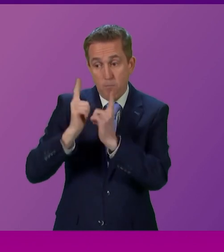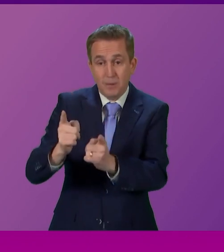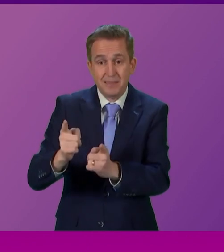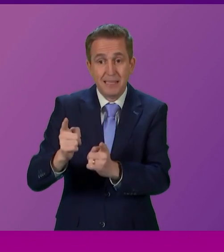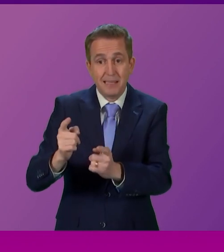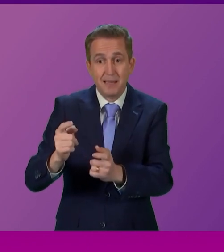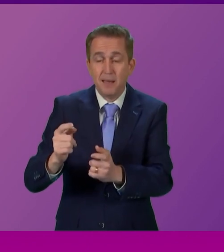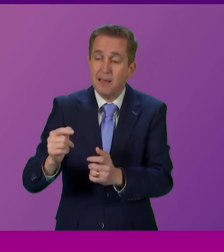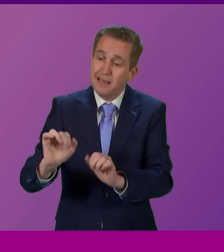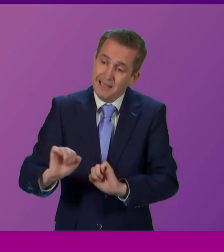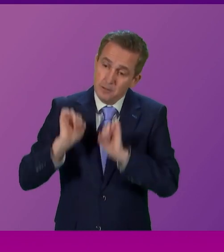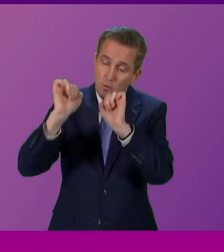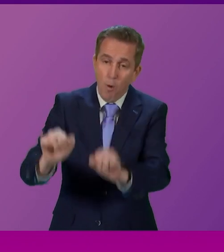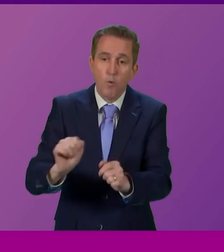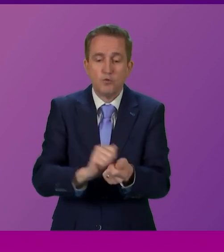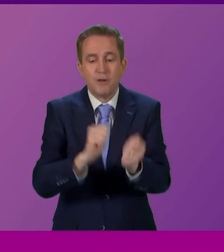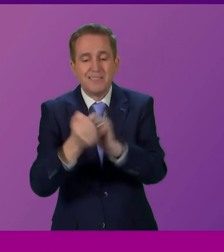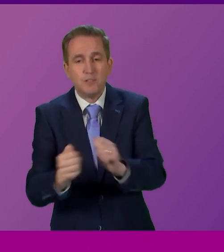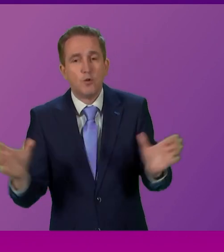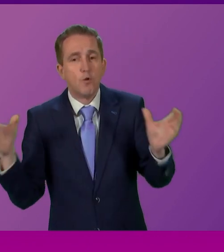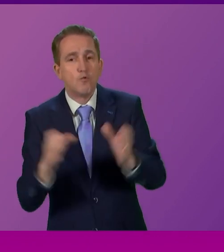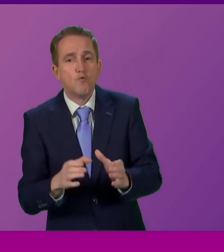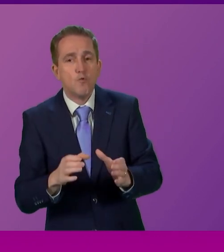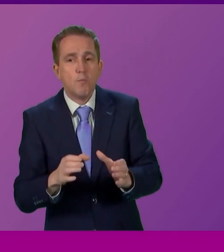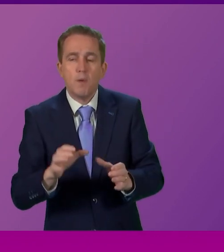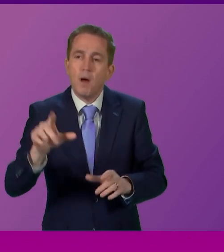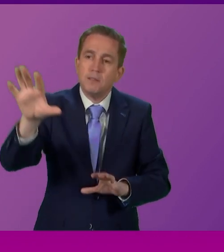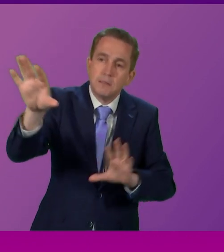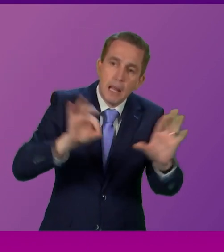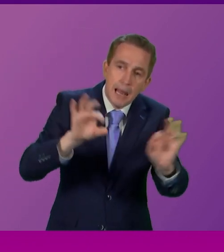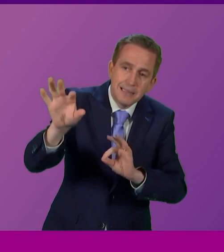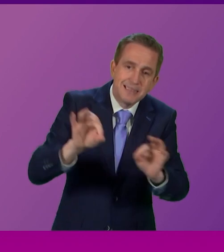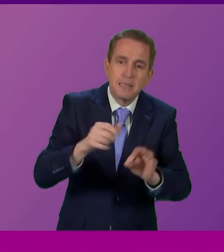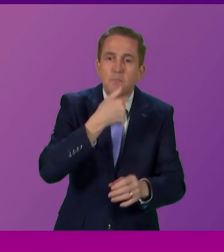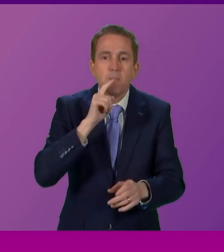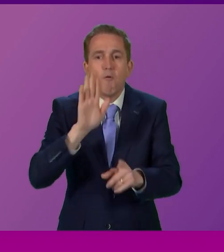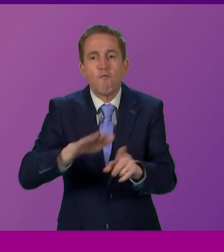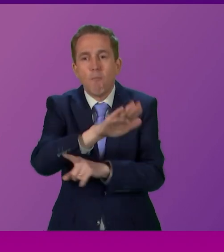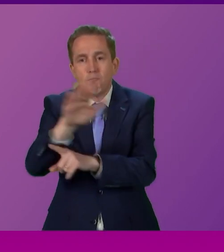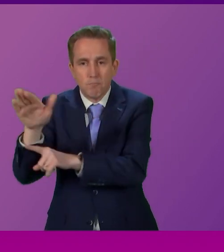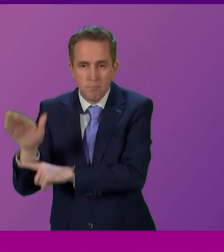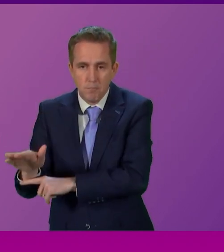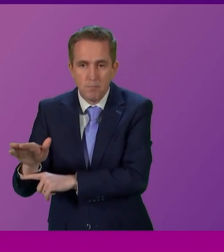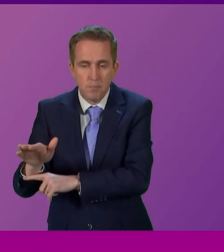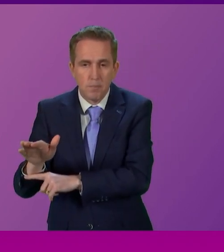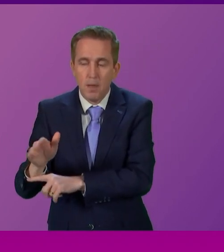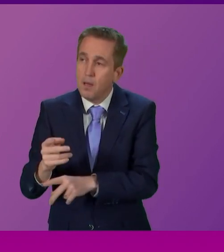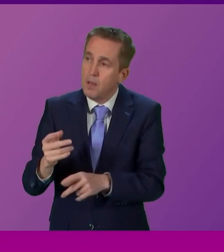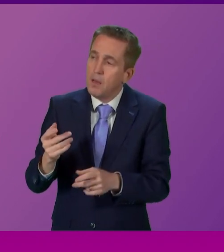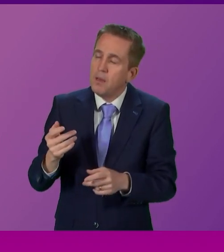its own transition assistance group drawing on appropriate expertise beyond Scotland. Presiding officer,